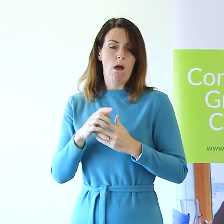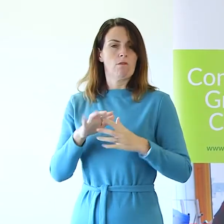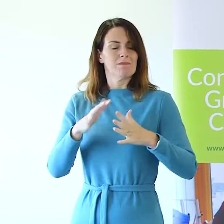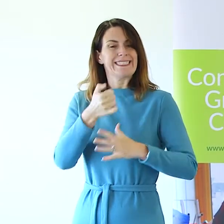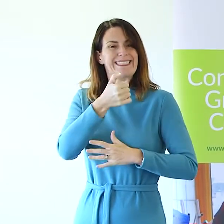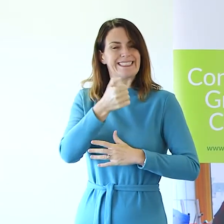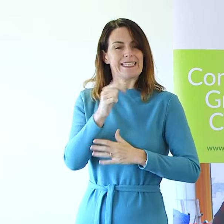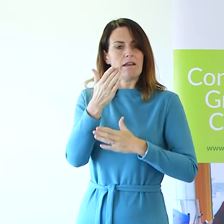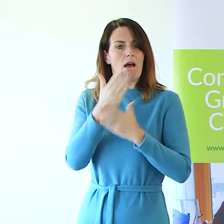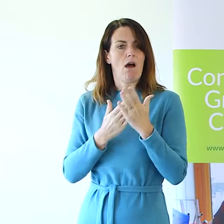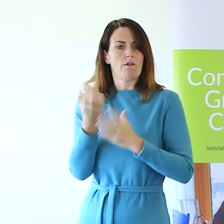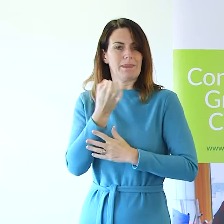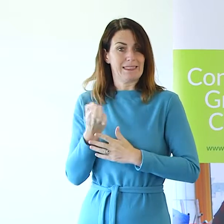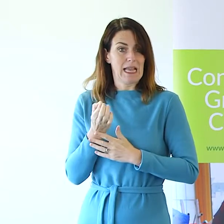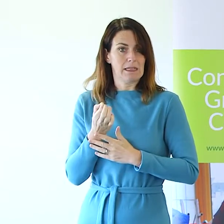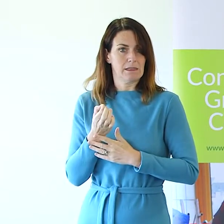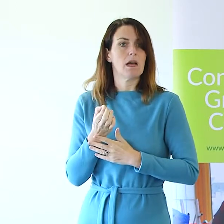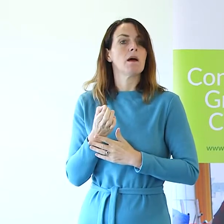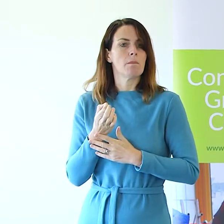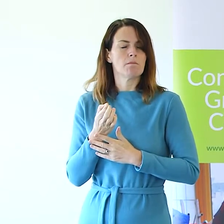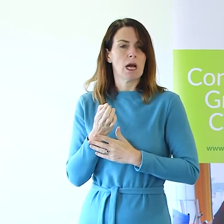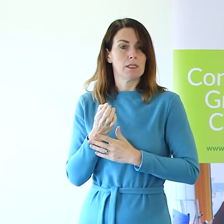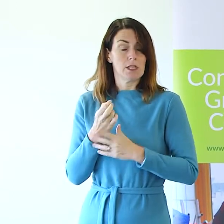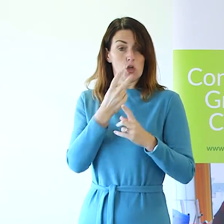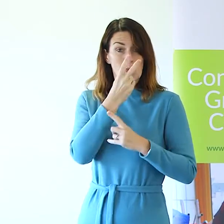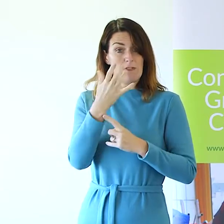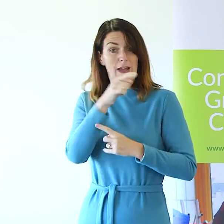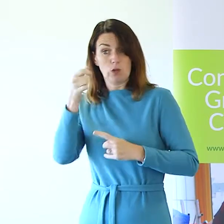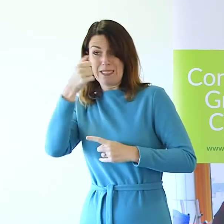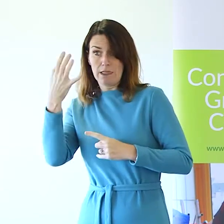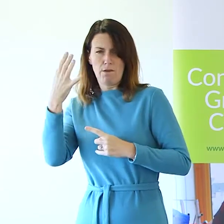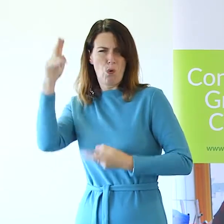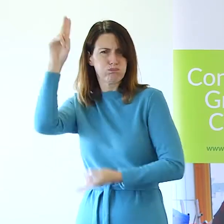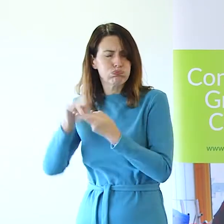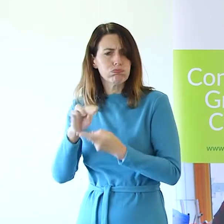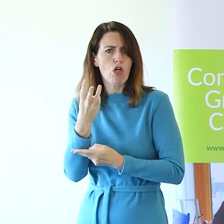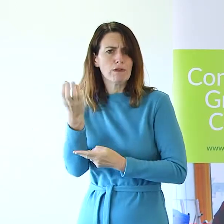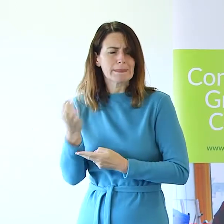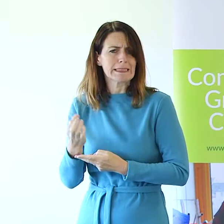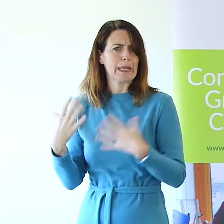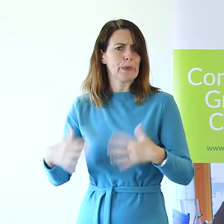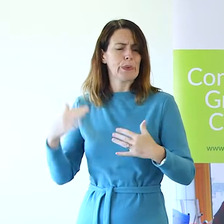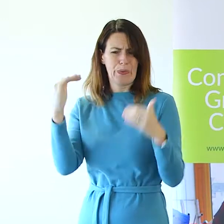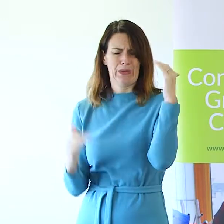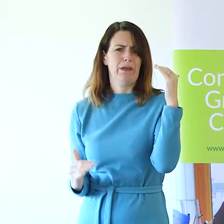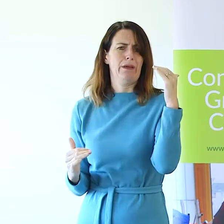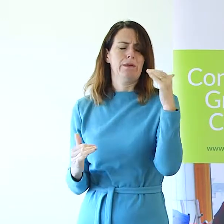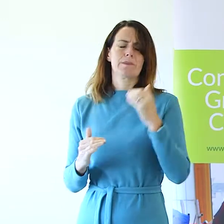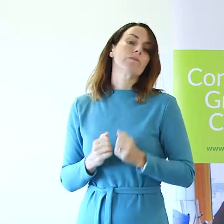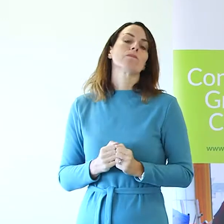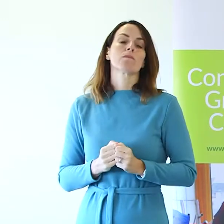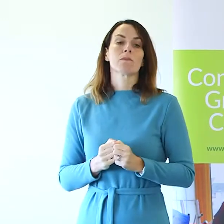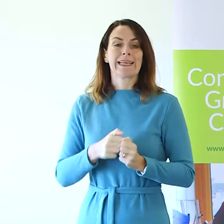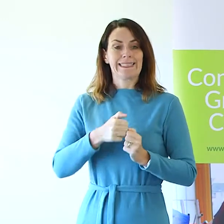.5%, compared to 3% for 25 to 64 year olds. The number of 16 to